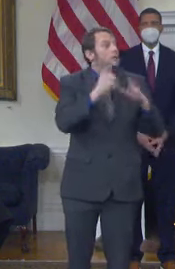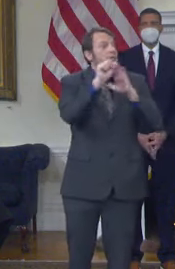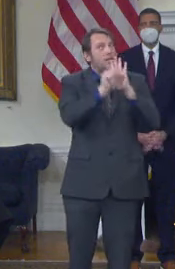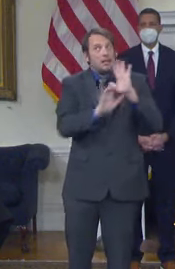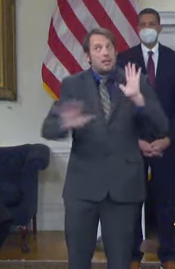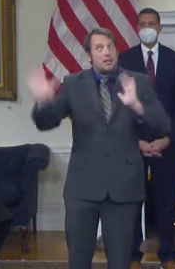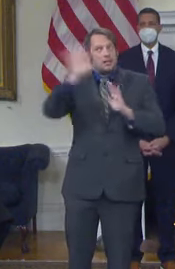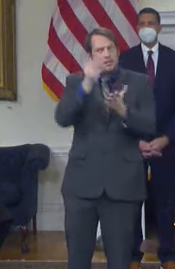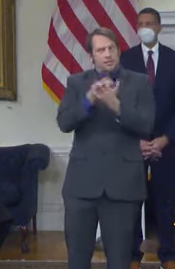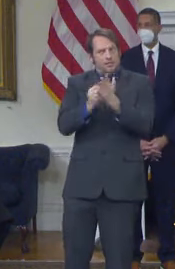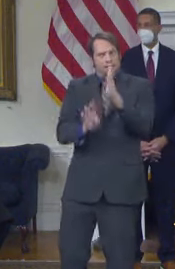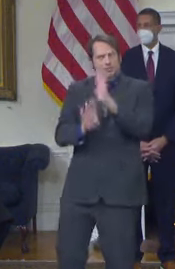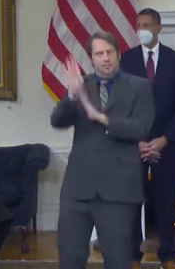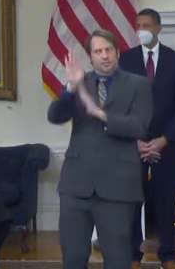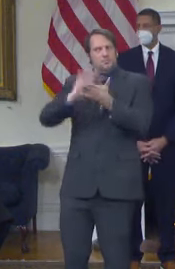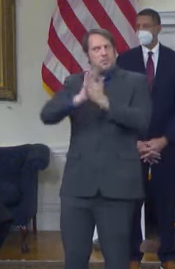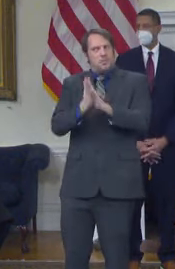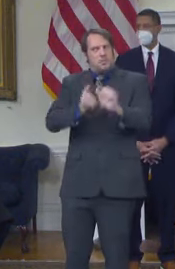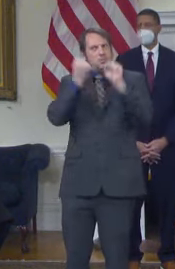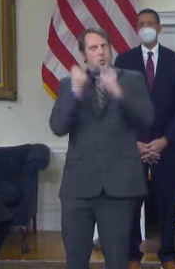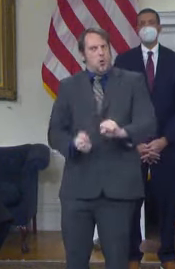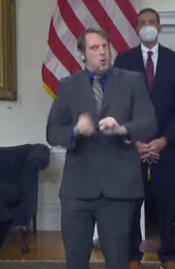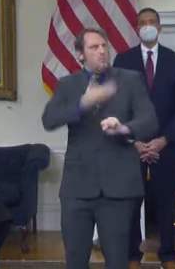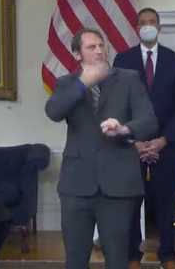With that, we'd be happy to take some questions.